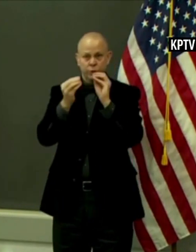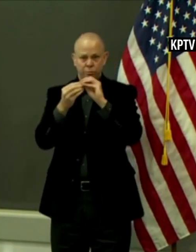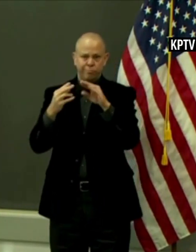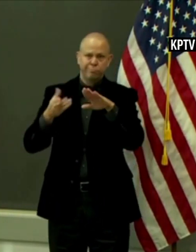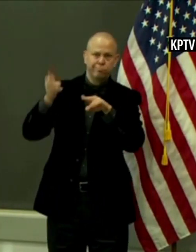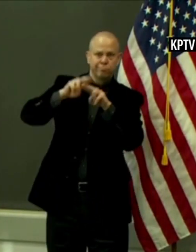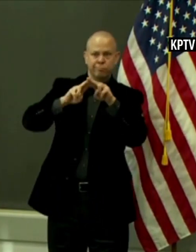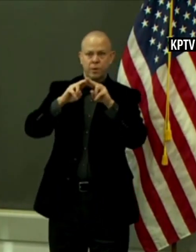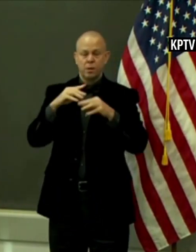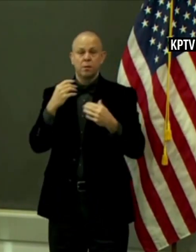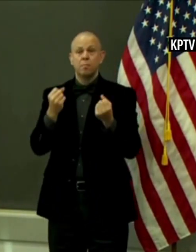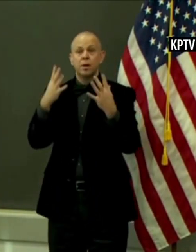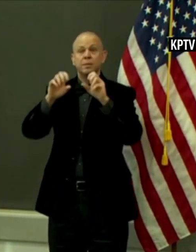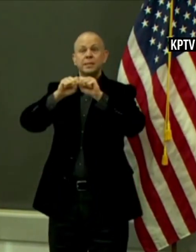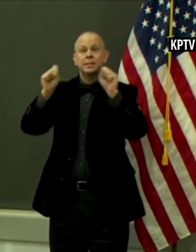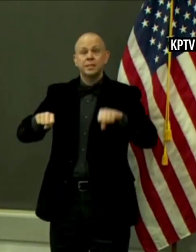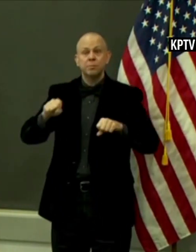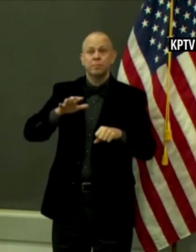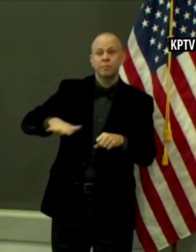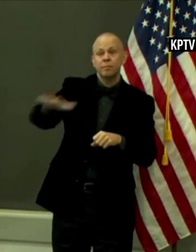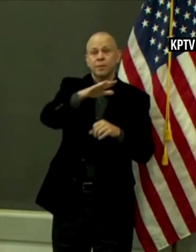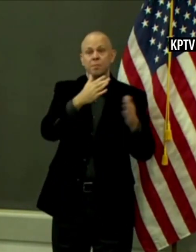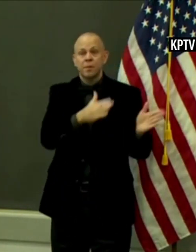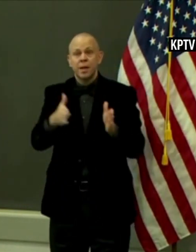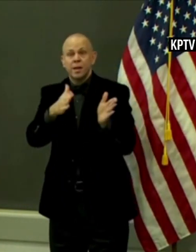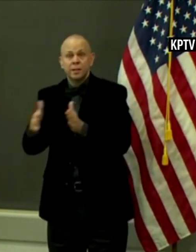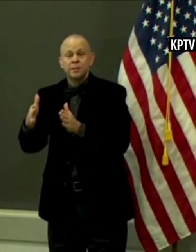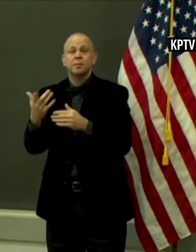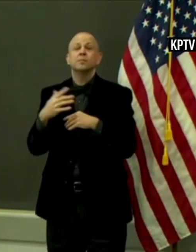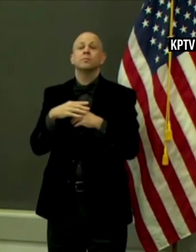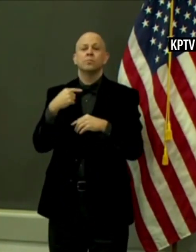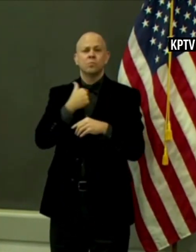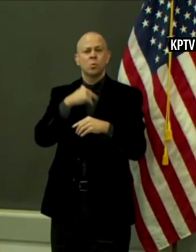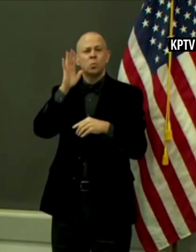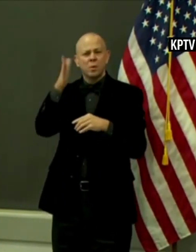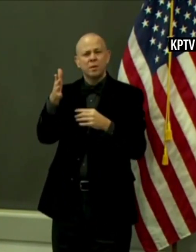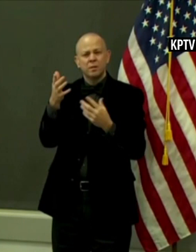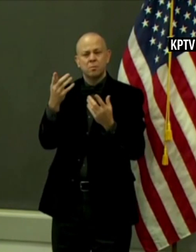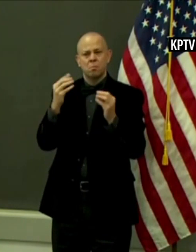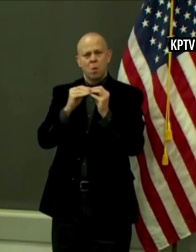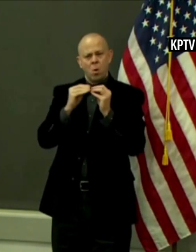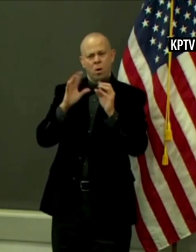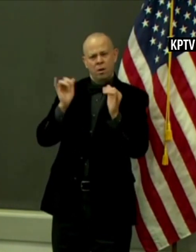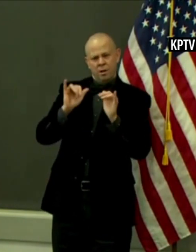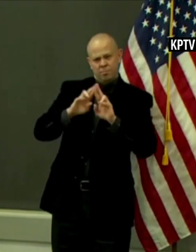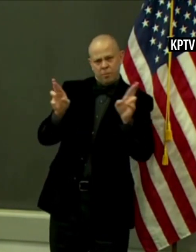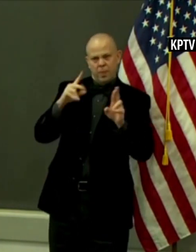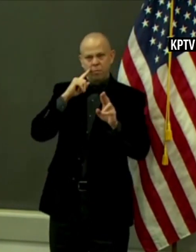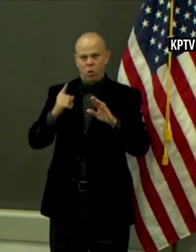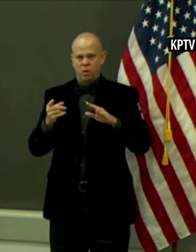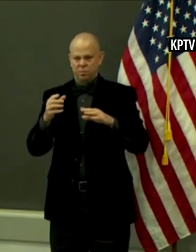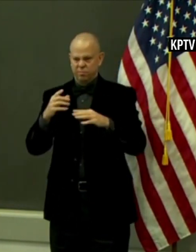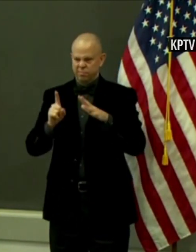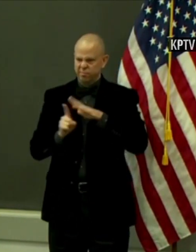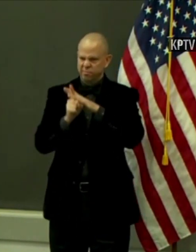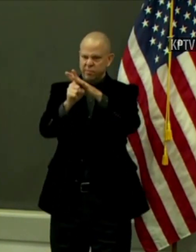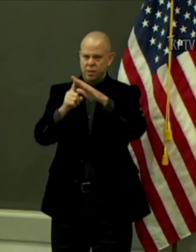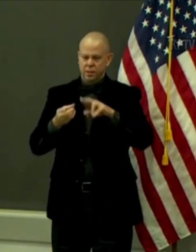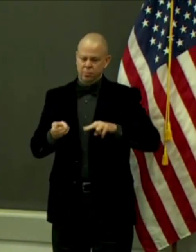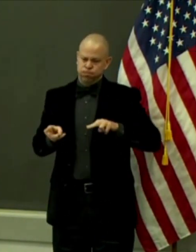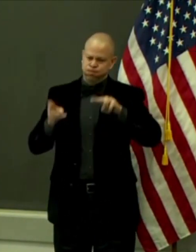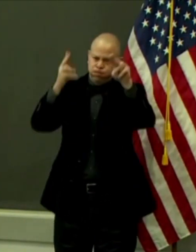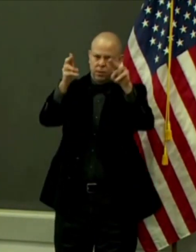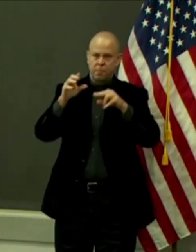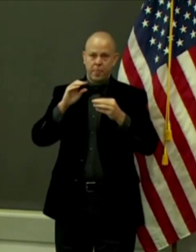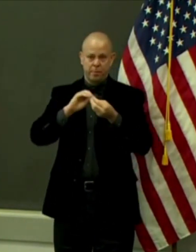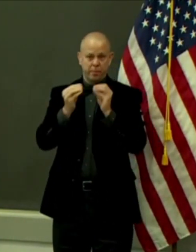and plans that leave us much better prepared to handle high case counts and sick Oregonians. We are better prepared today than we were in February